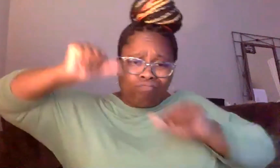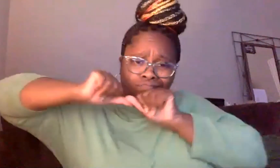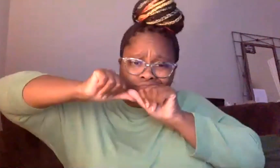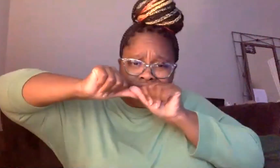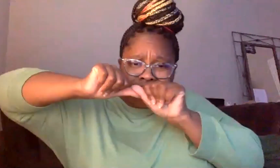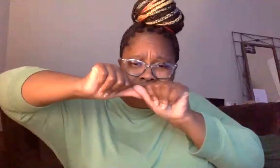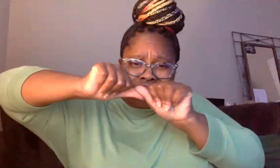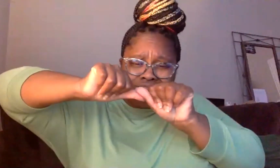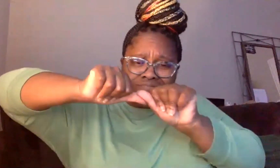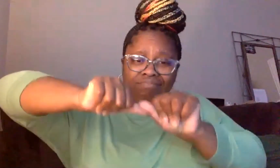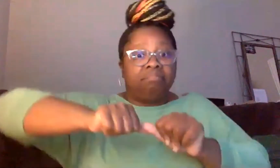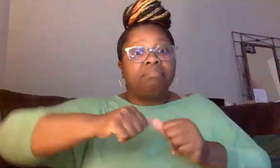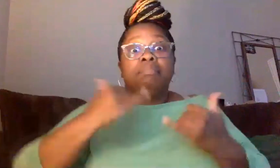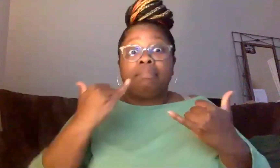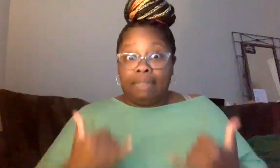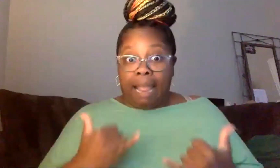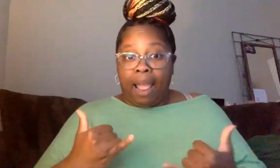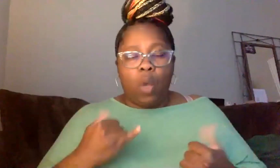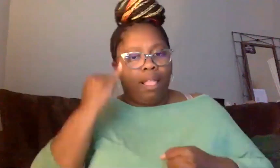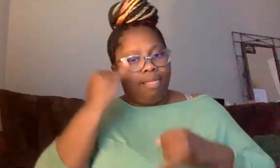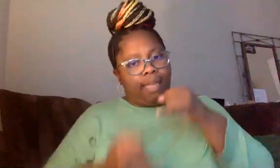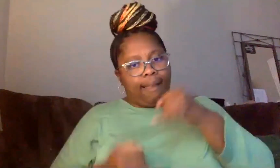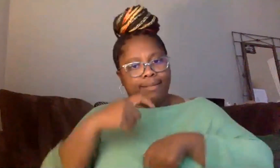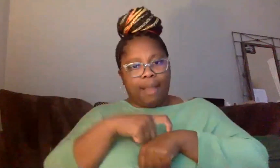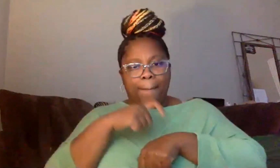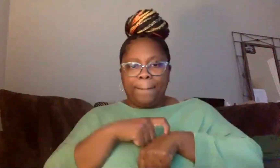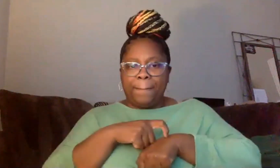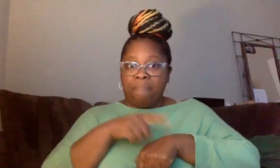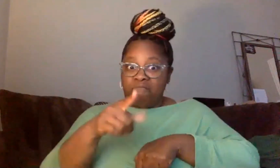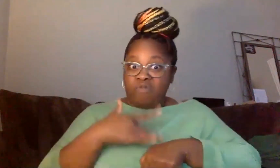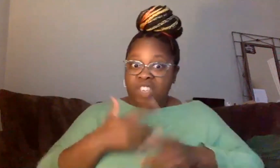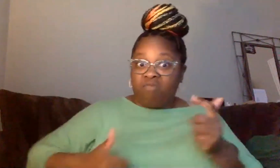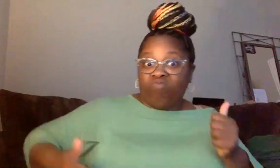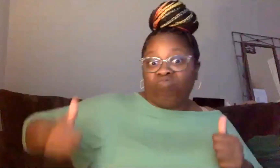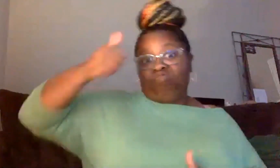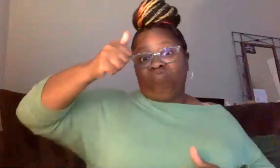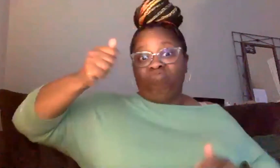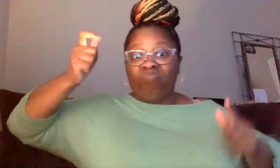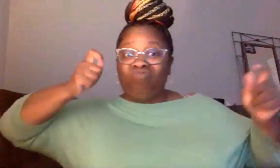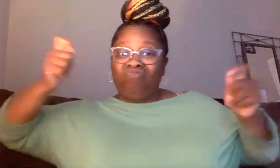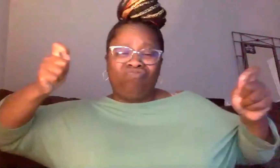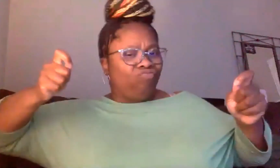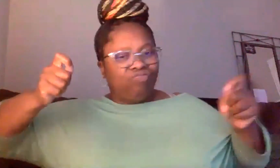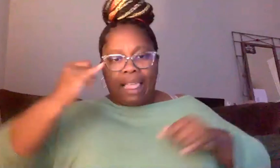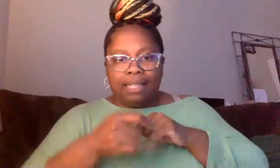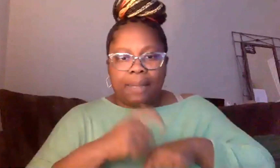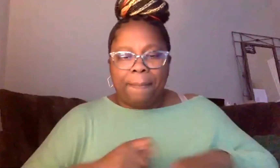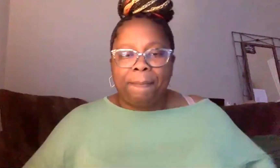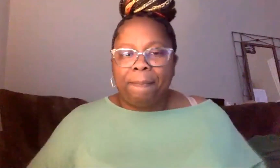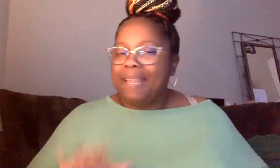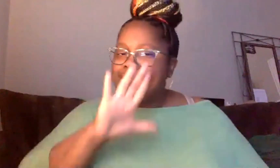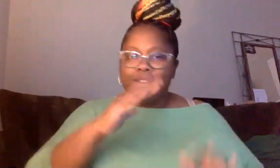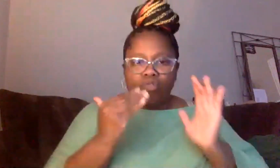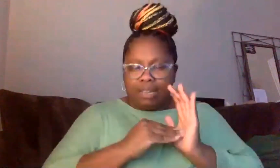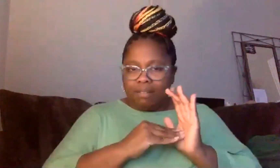Understand this is your last time. This is the last time you ever feel this superiority. This is the last time you will ever feel any of this because this time